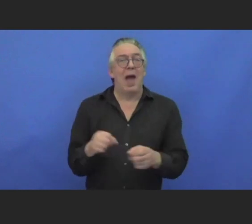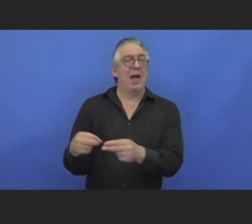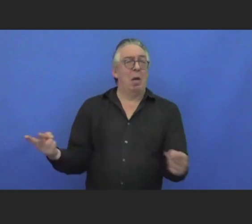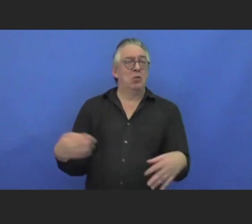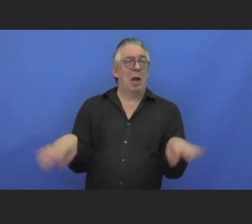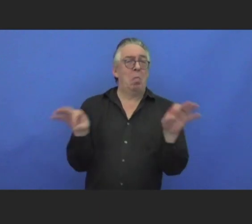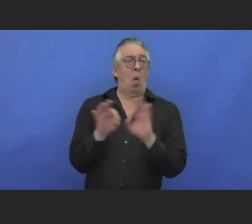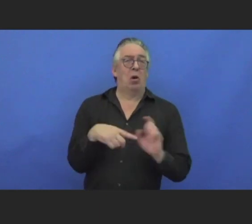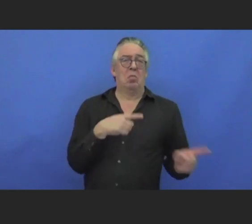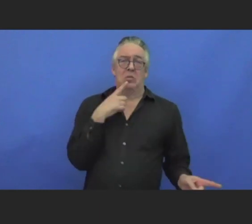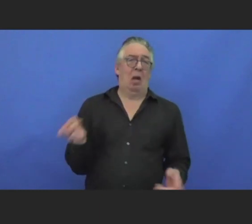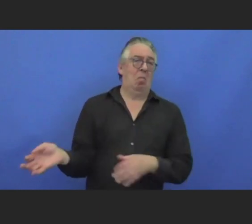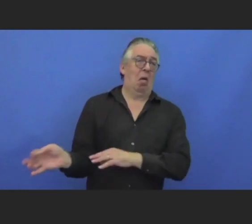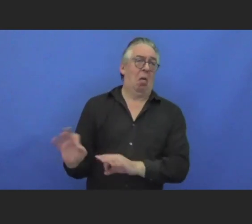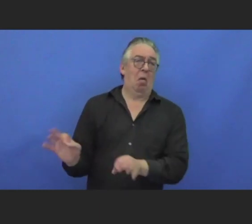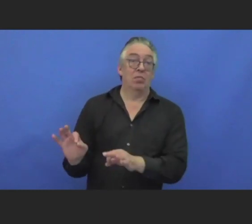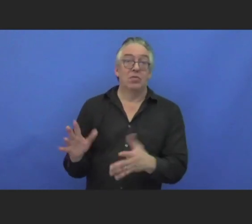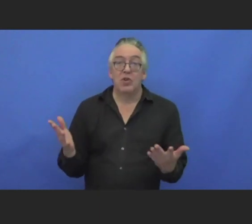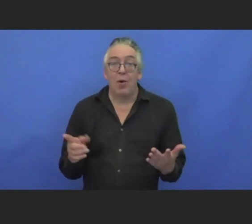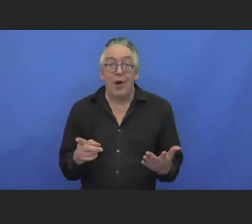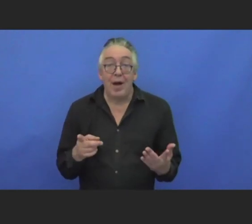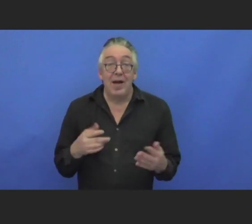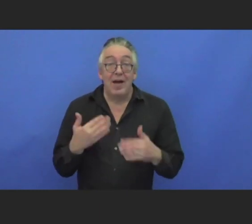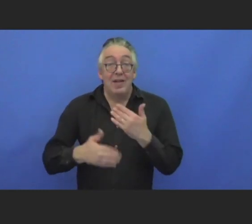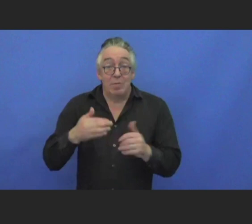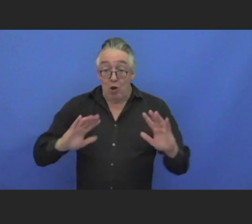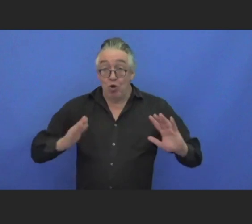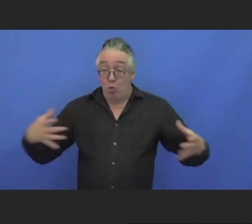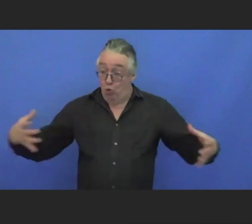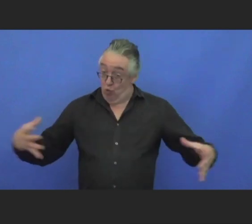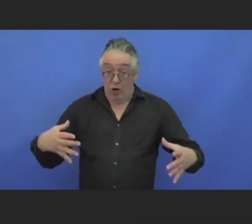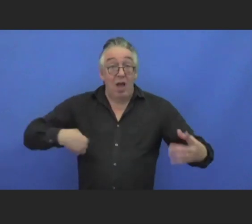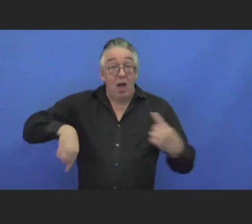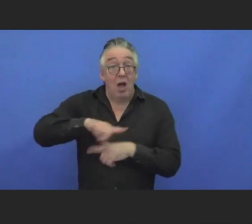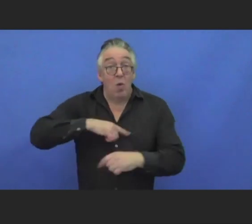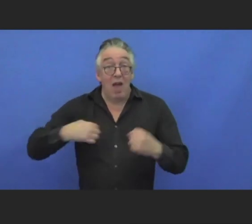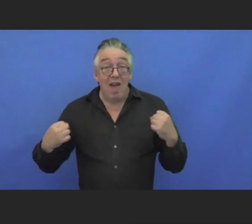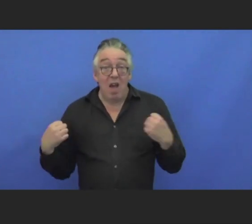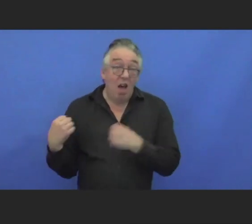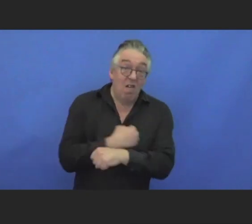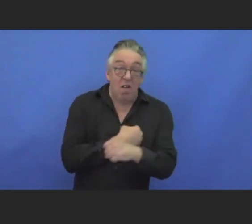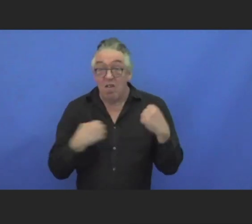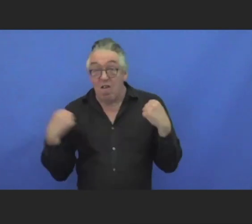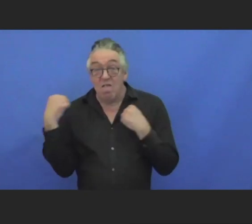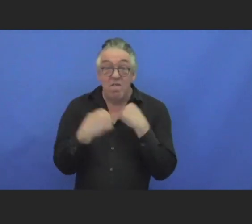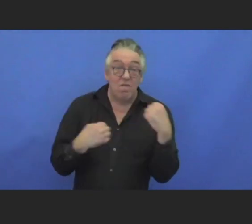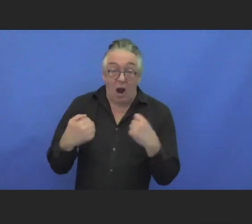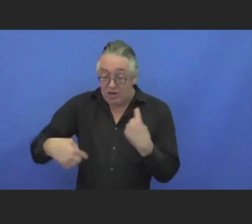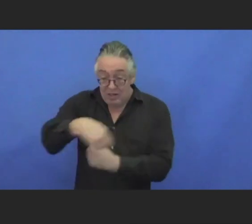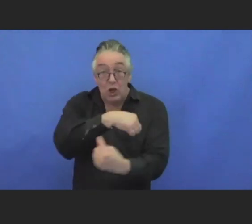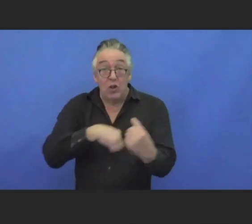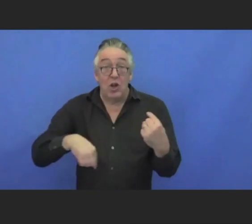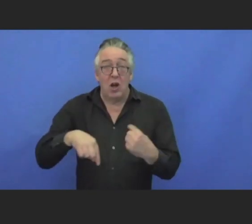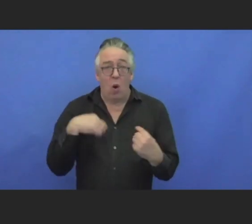So you find that we are fighting even amongst ourselves, whereas we should be all in the same page.